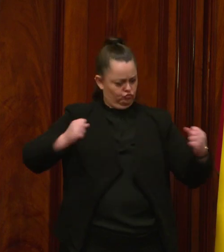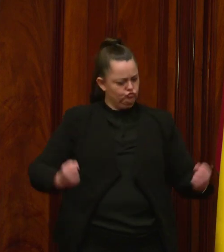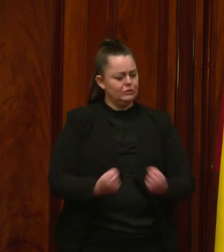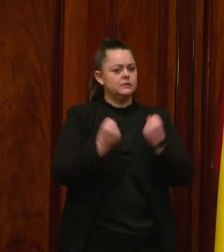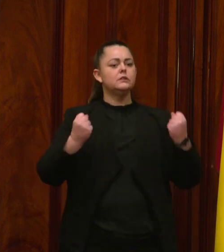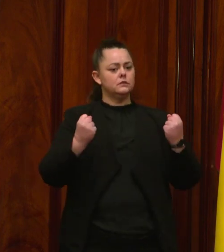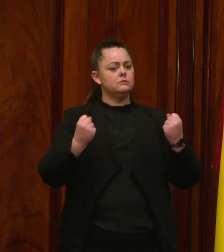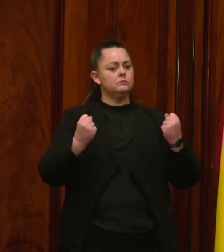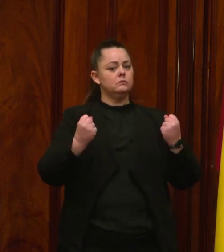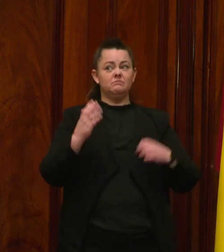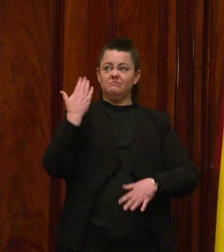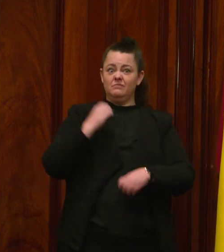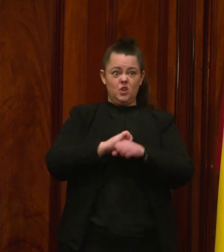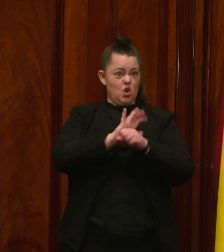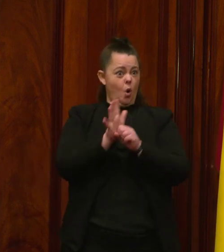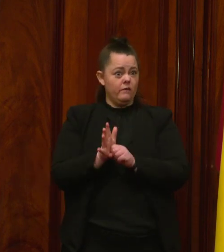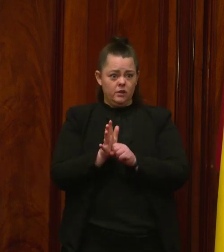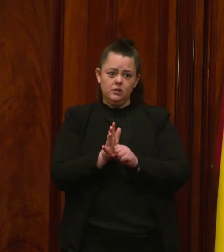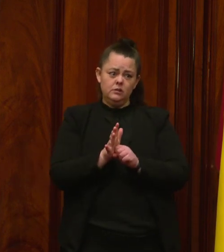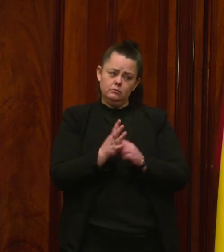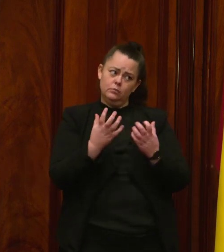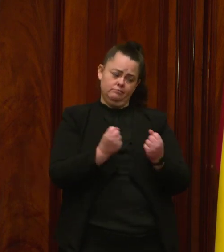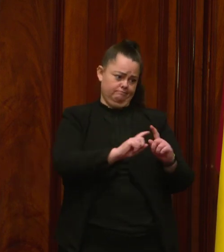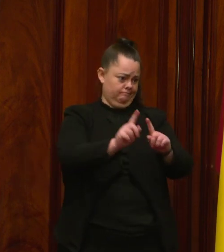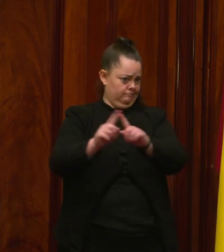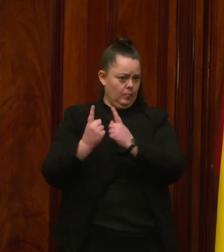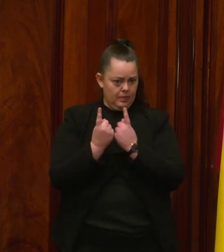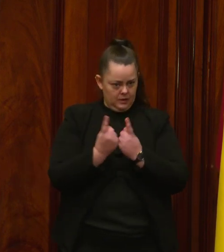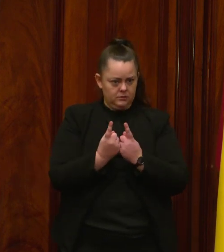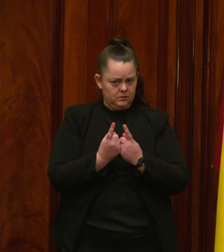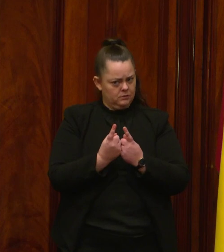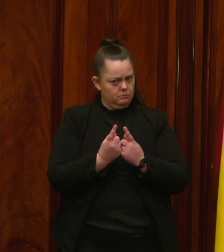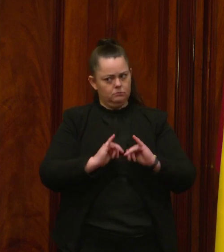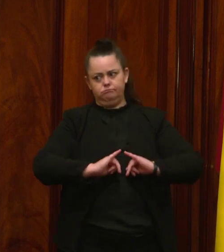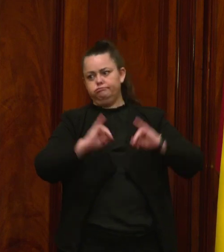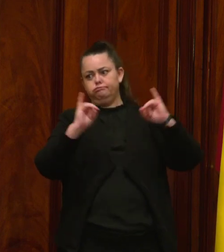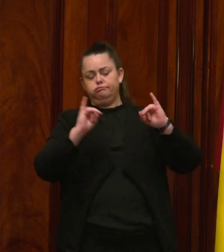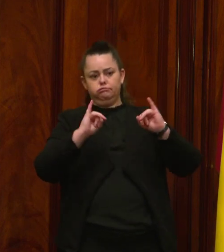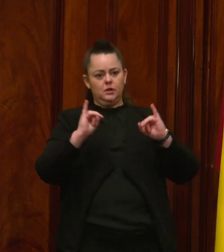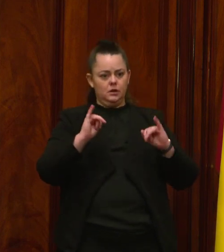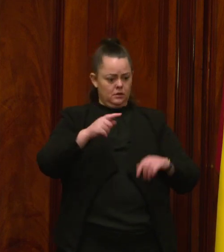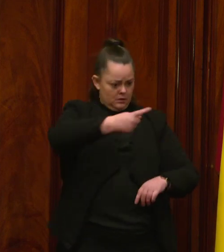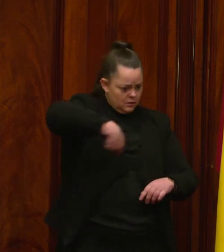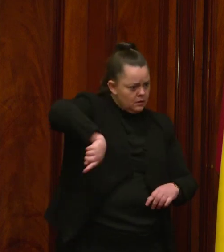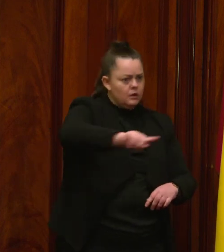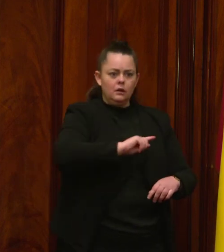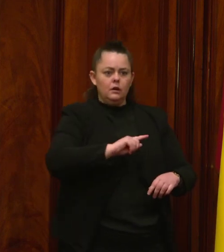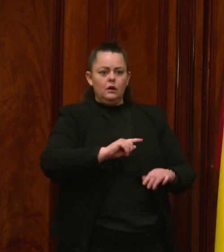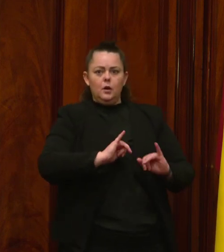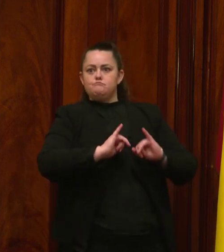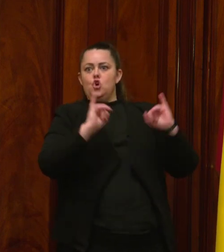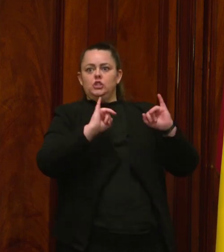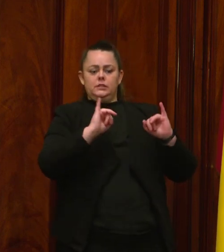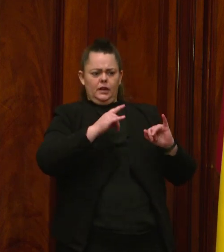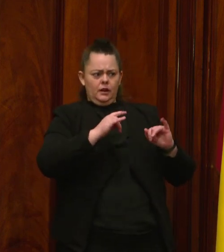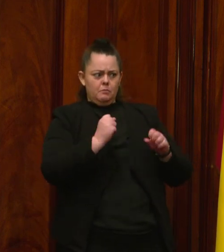A global pandemic, a public health emergency, a stress test on our supply chains and just